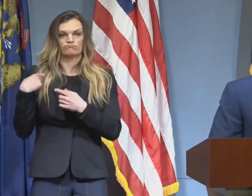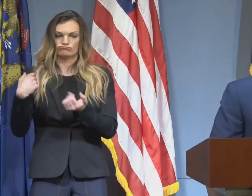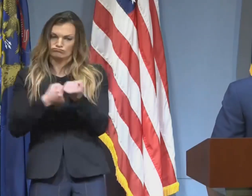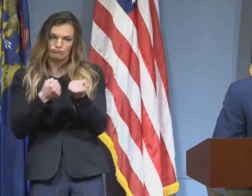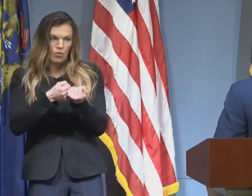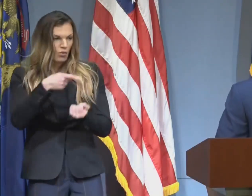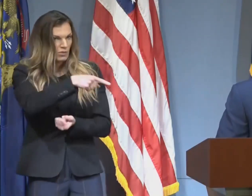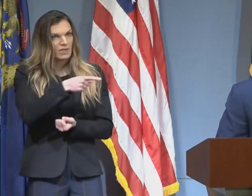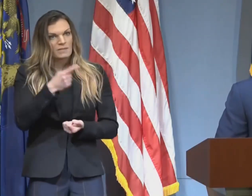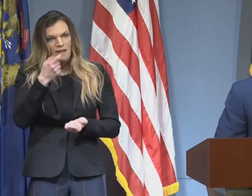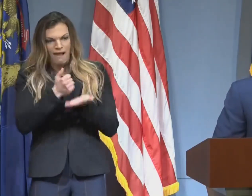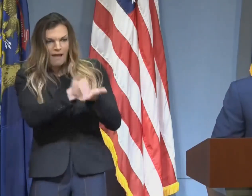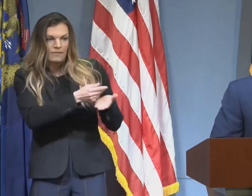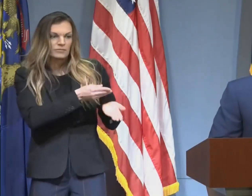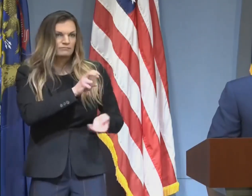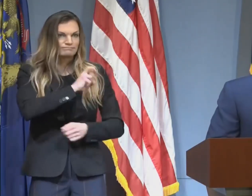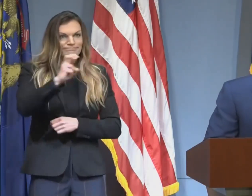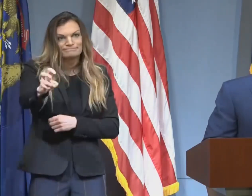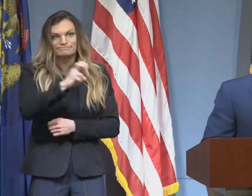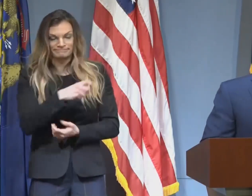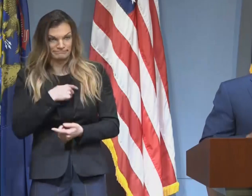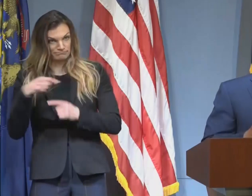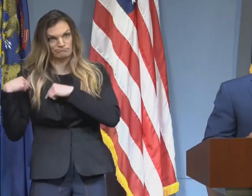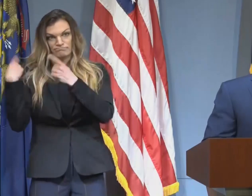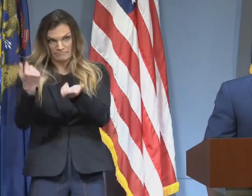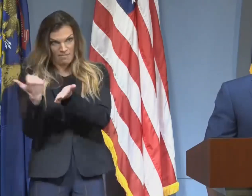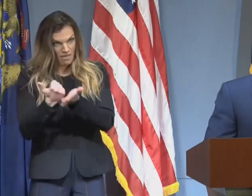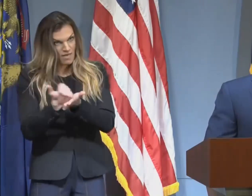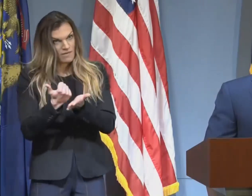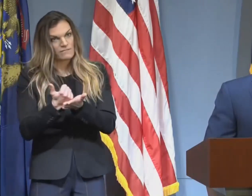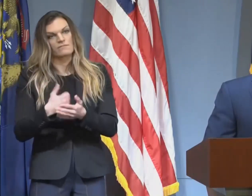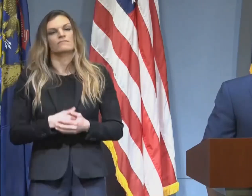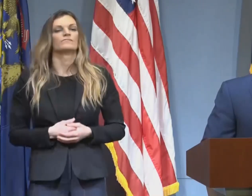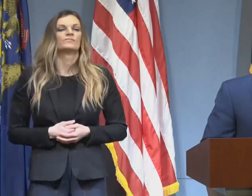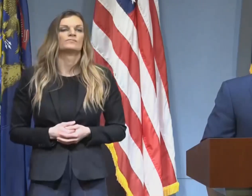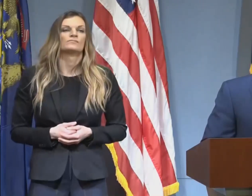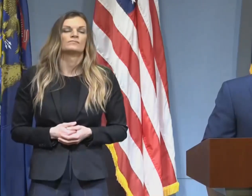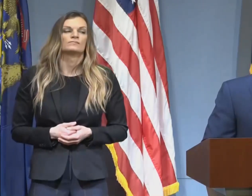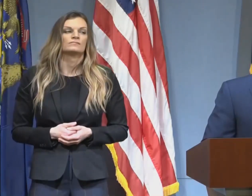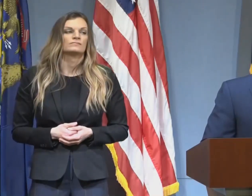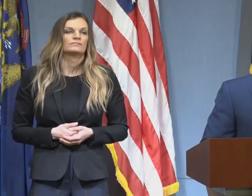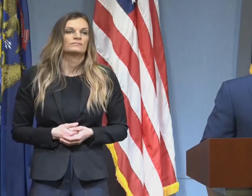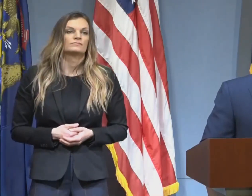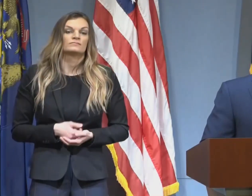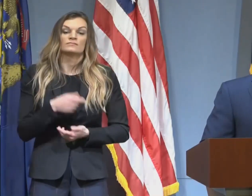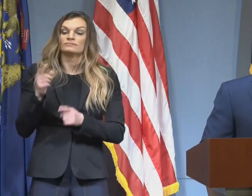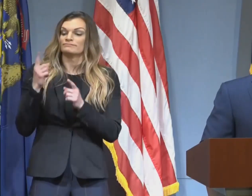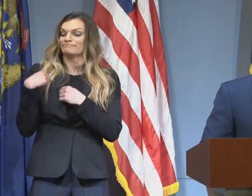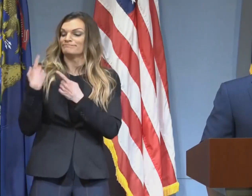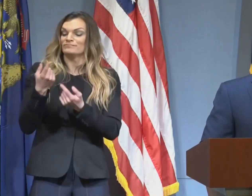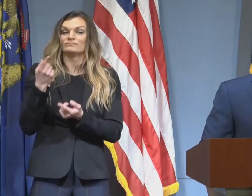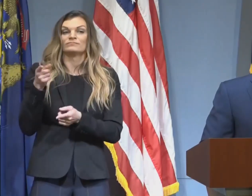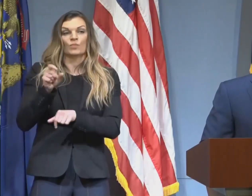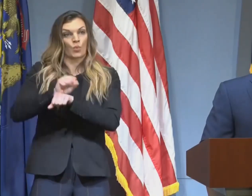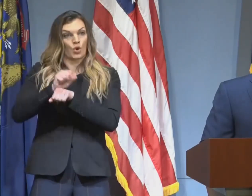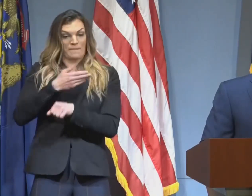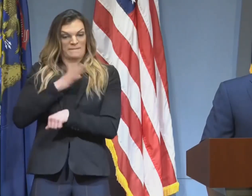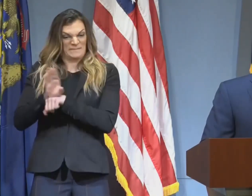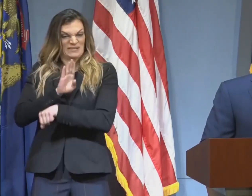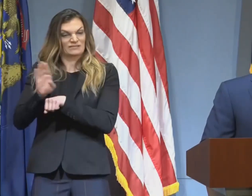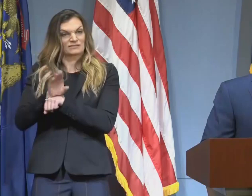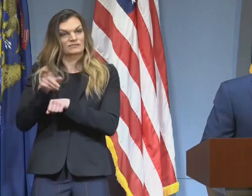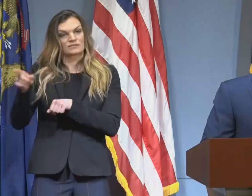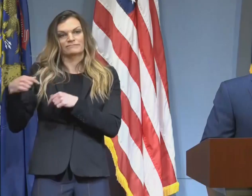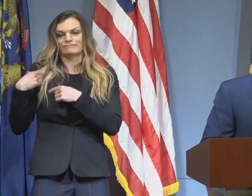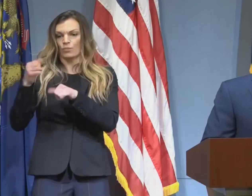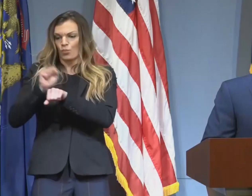I'd like to take a moment to recognize the dealership frontline workers, the service writers, the technicians, the facilities